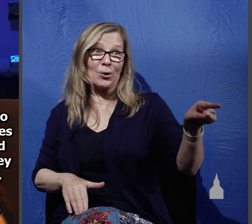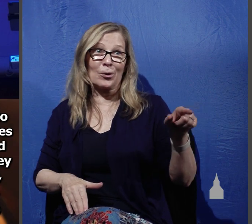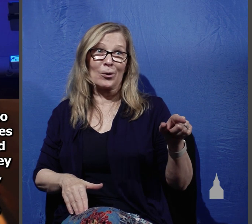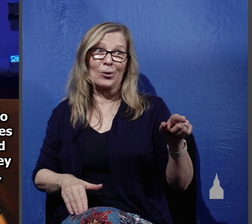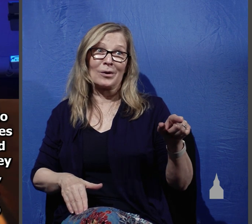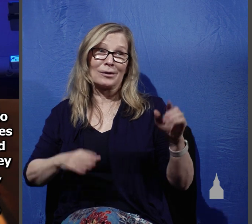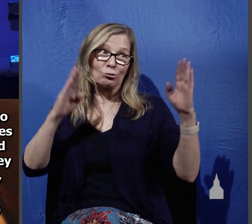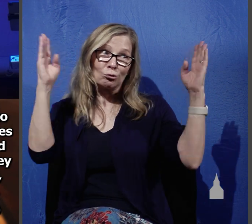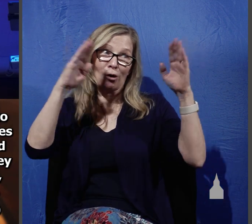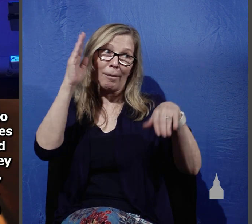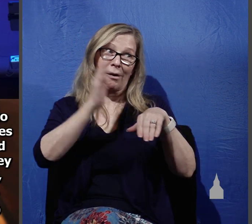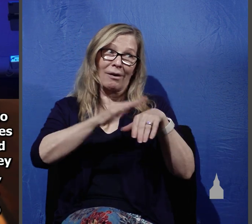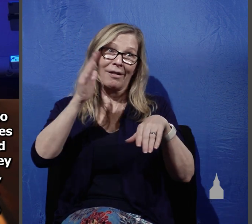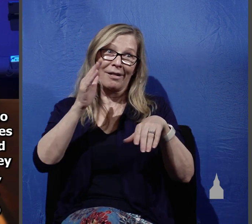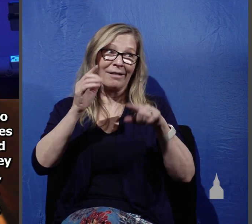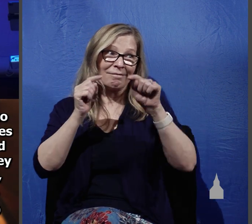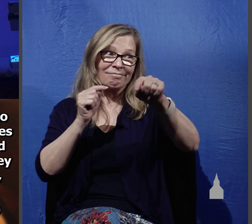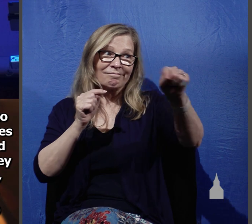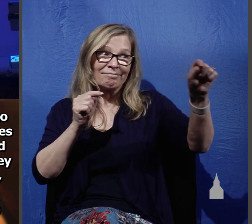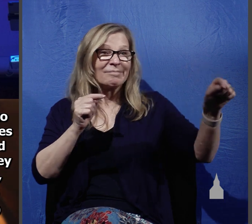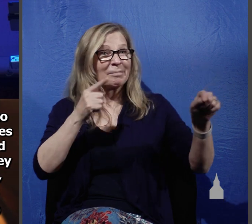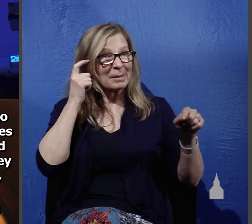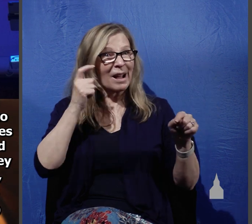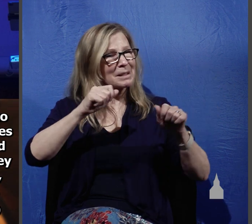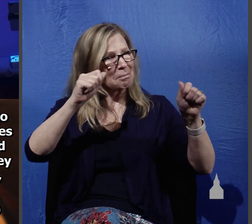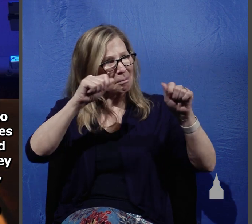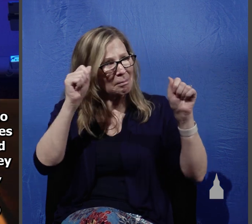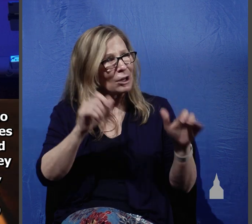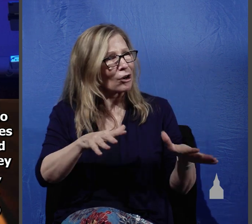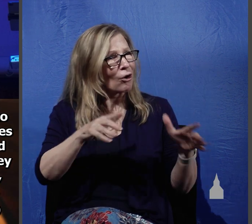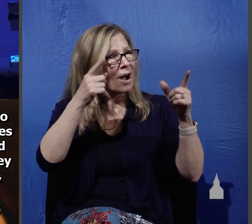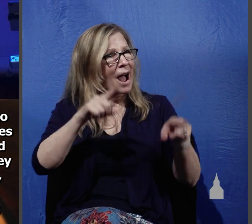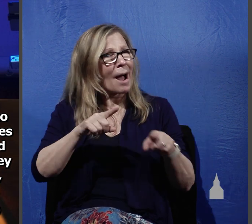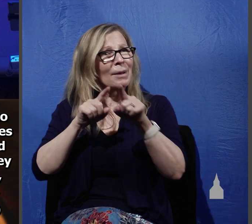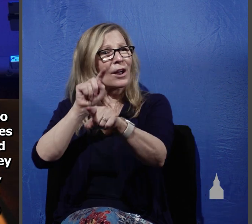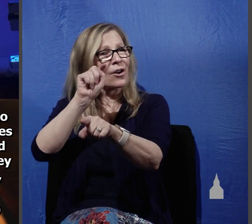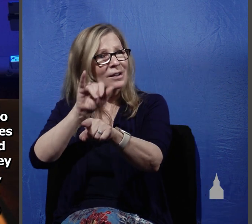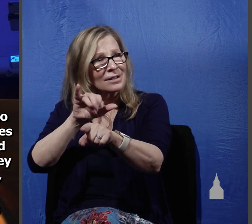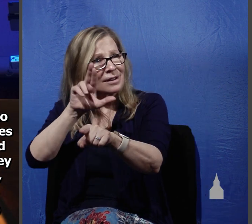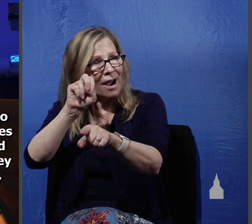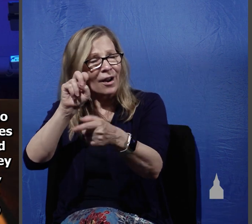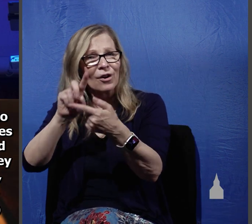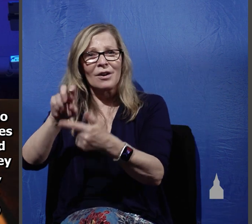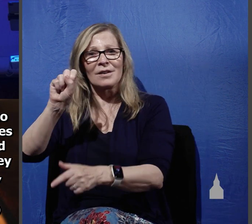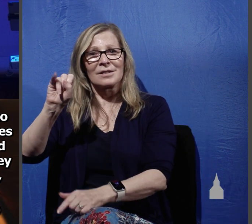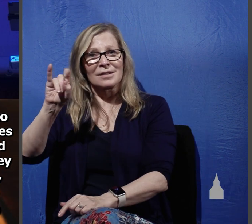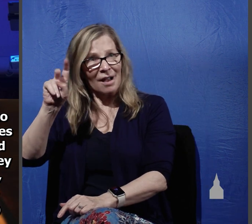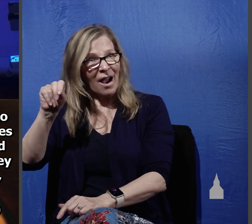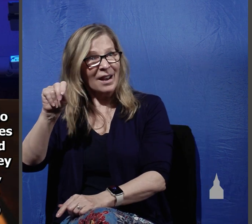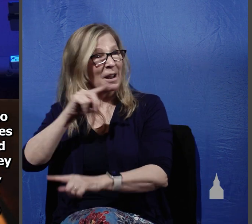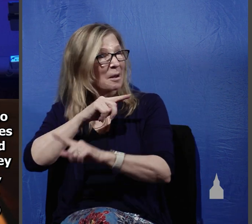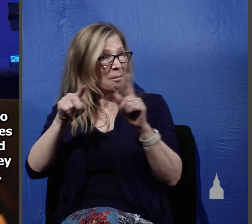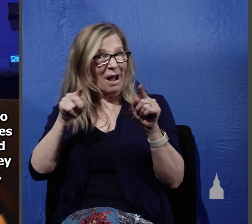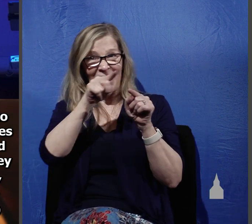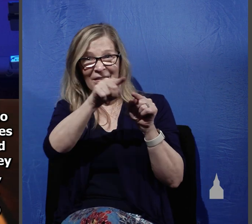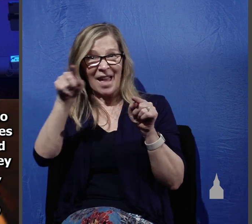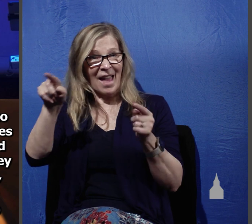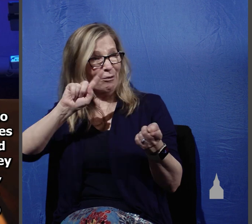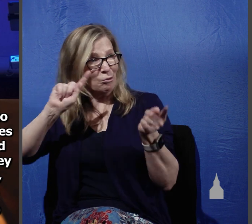Bethsaida, for if the miracles had been performed in Tyre and Sidon, which occurred in you, they would have repented long ago, sitting in